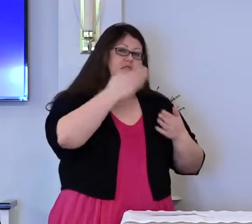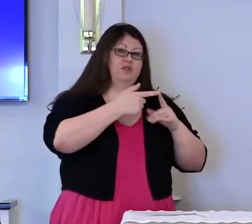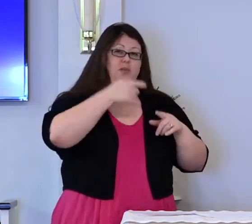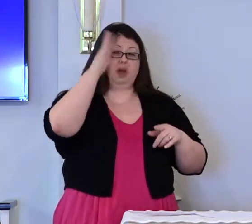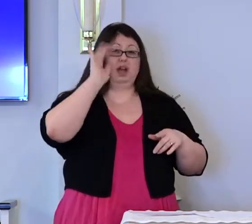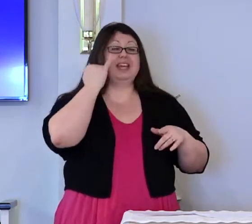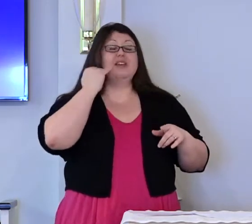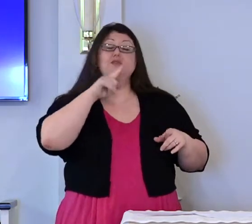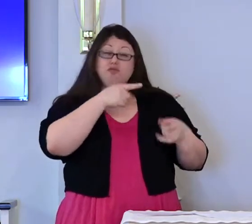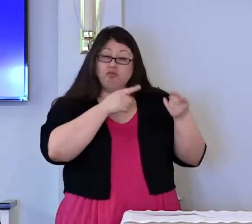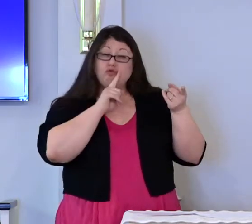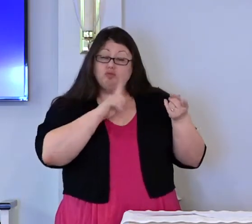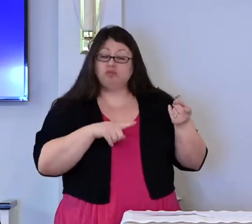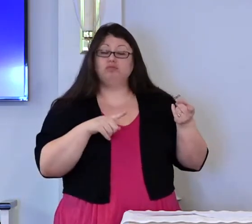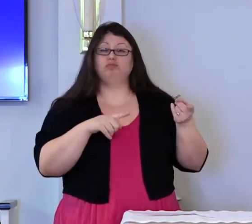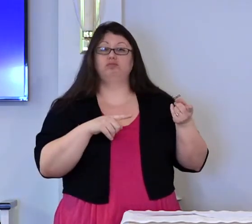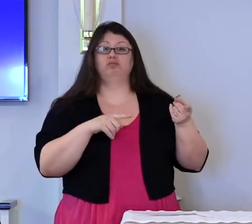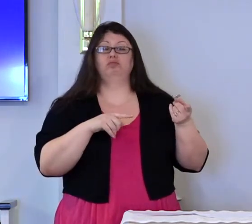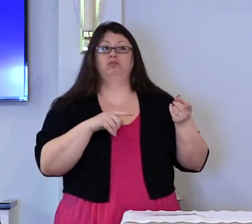if you are,